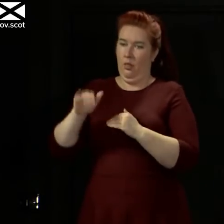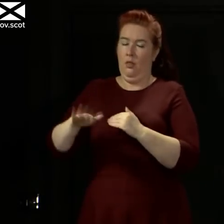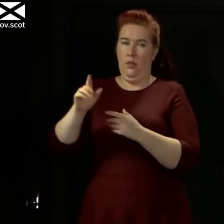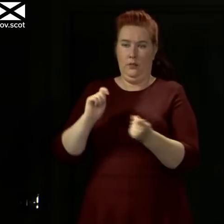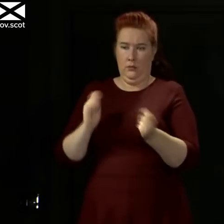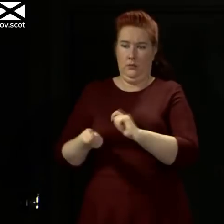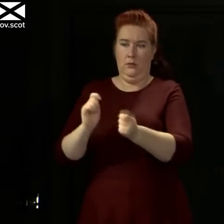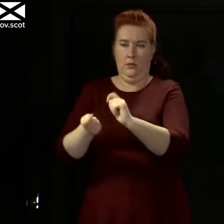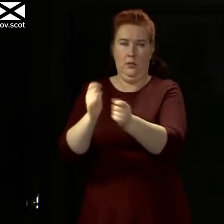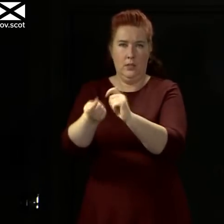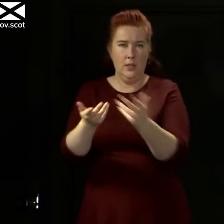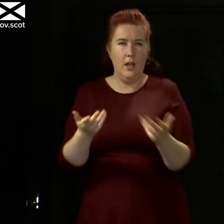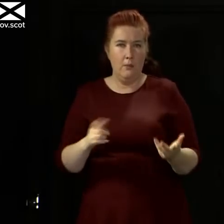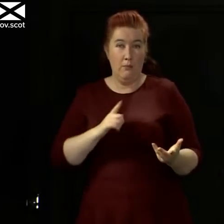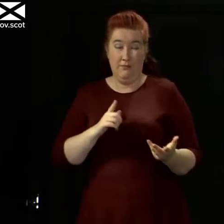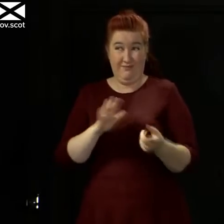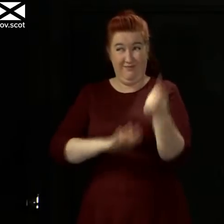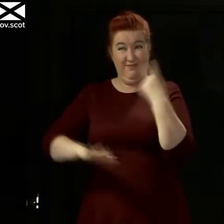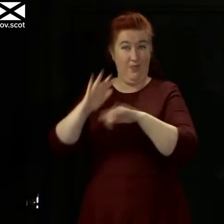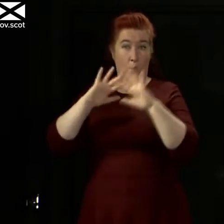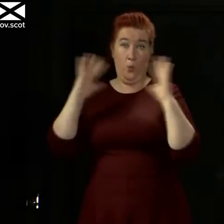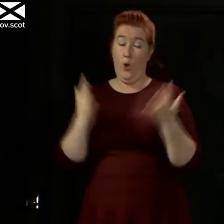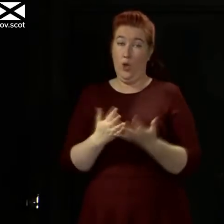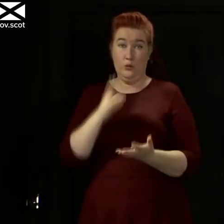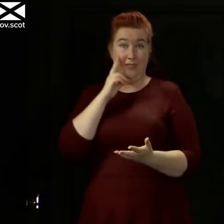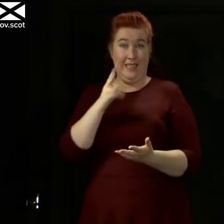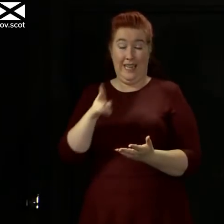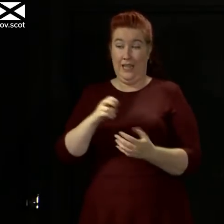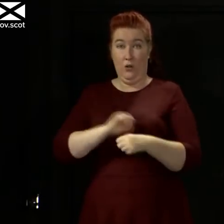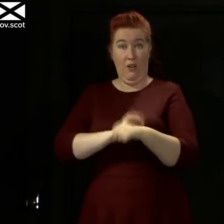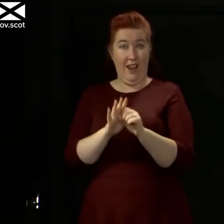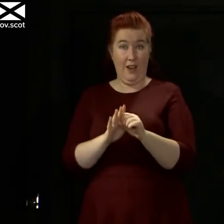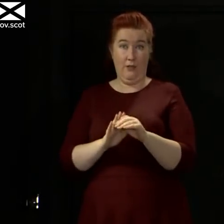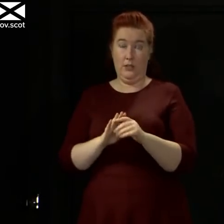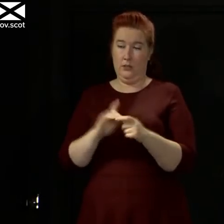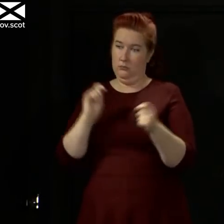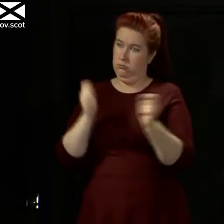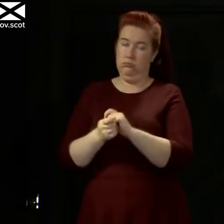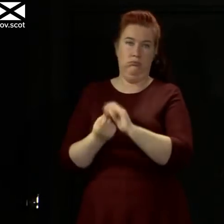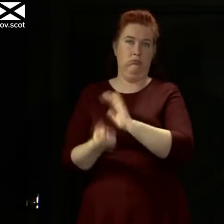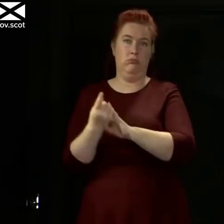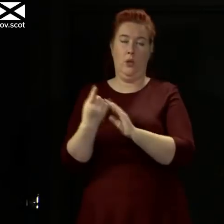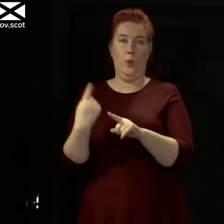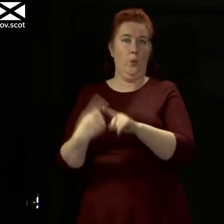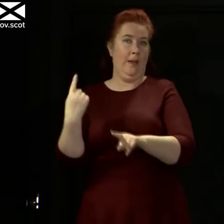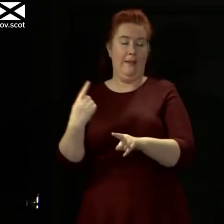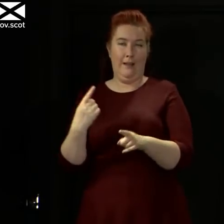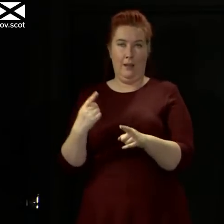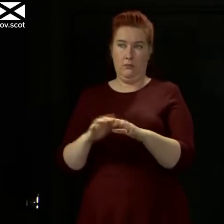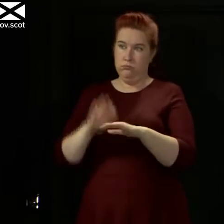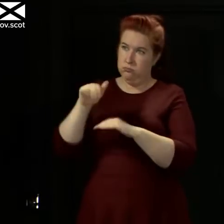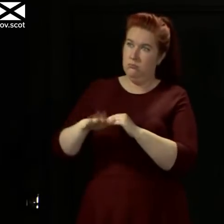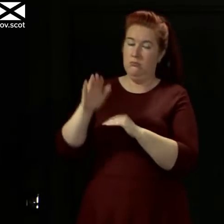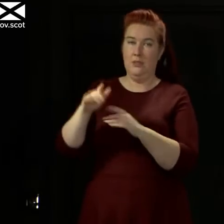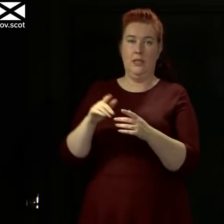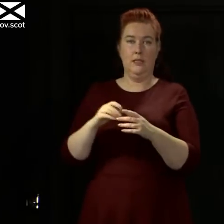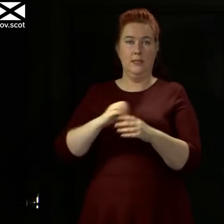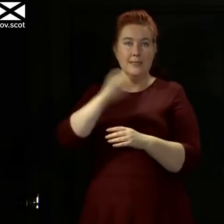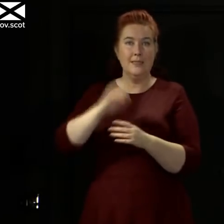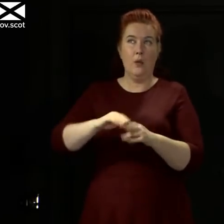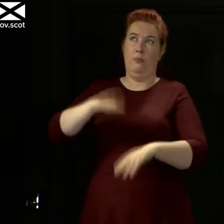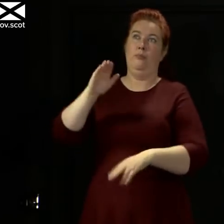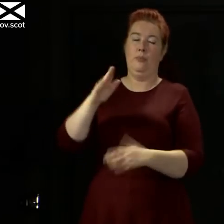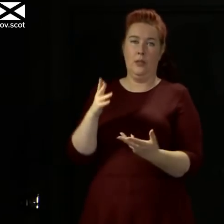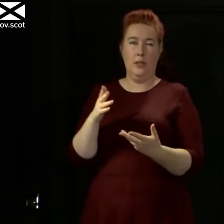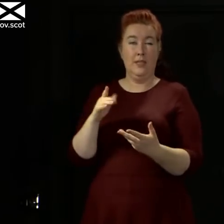this virus across the world right now. We see a number of outbreaks in Spain, but also in other countries. So we are